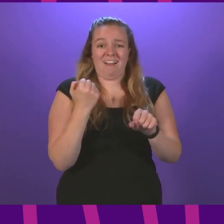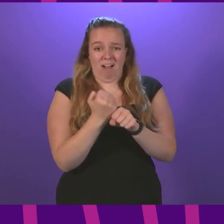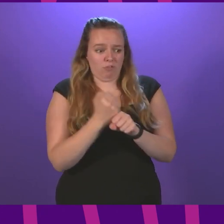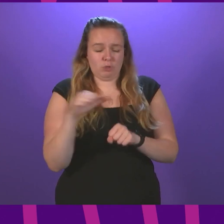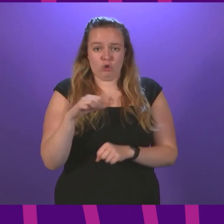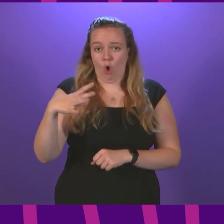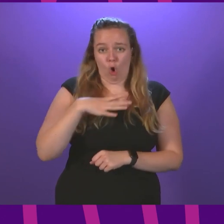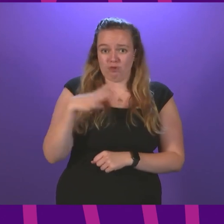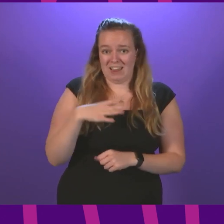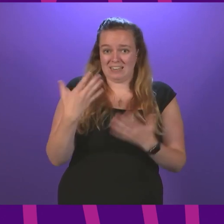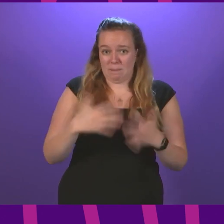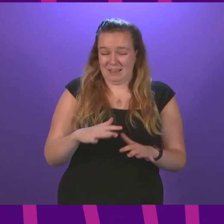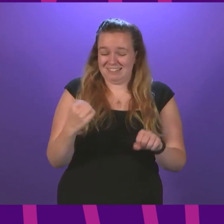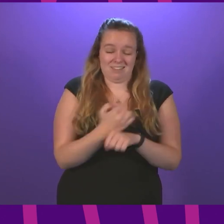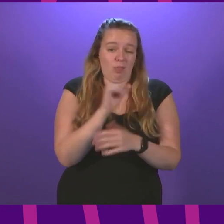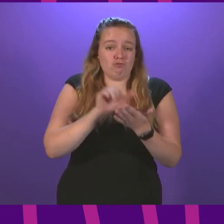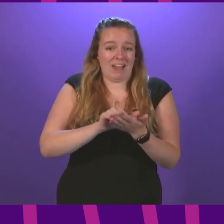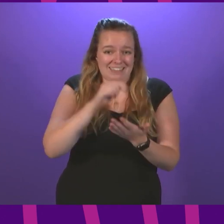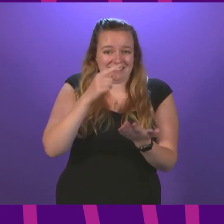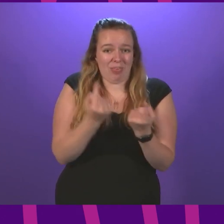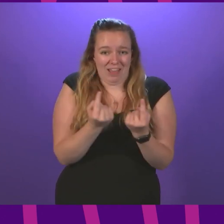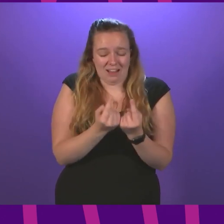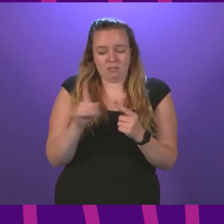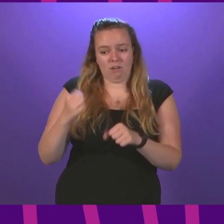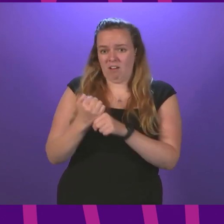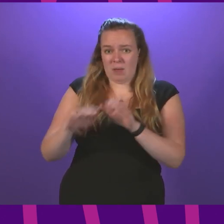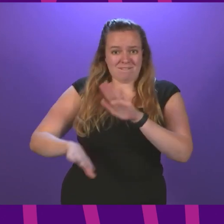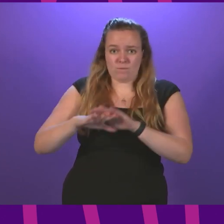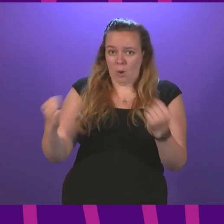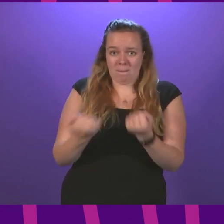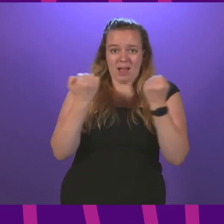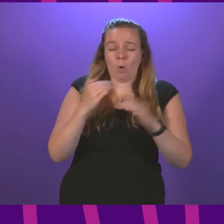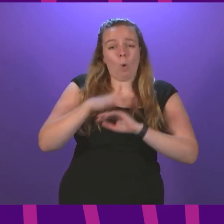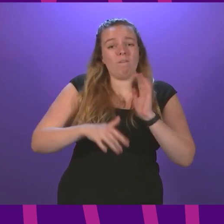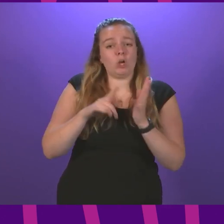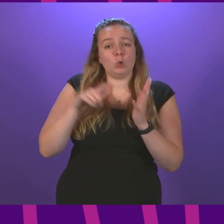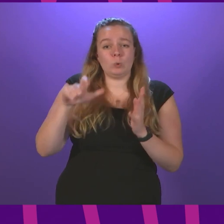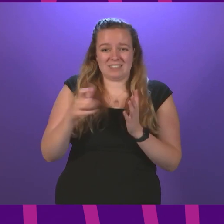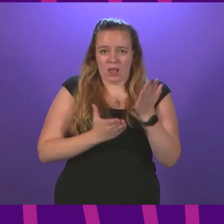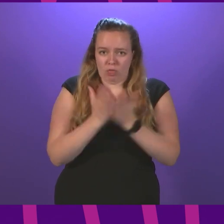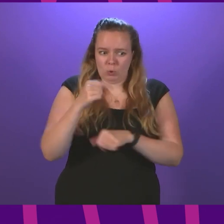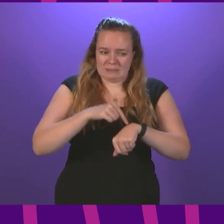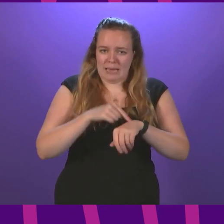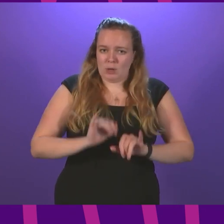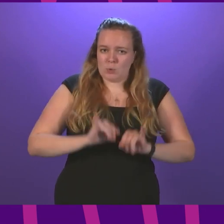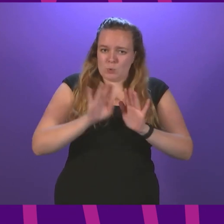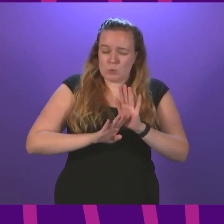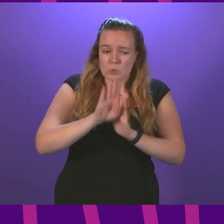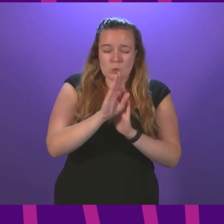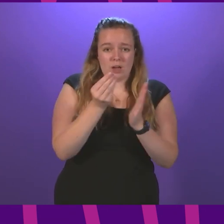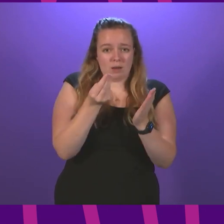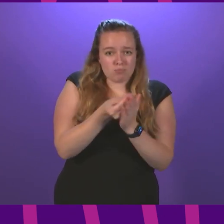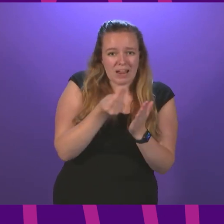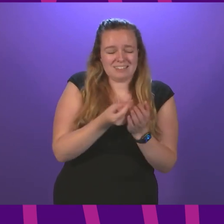already have done the right thing as the government with the full powers over universal credit at a time of rising prices and